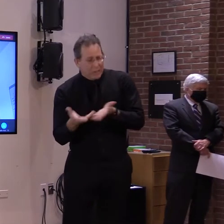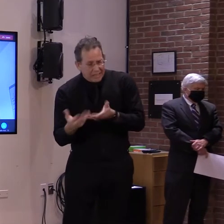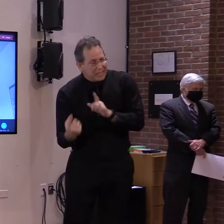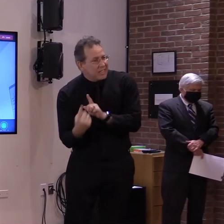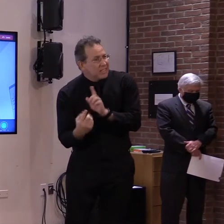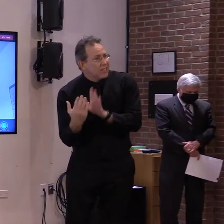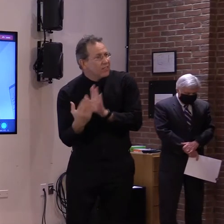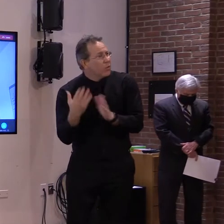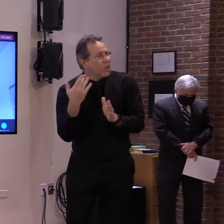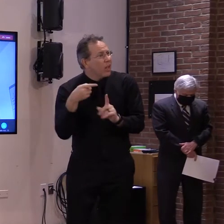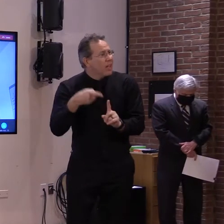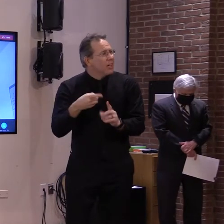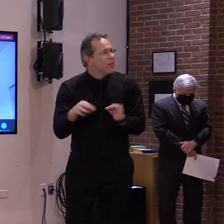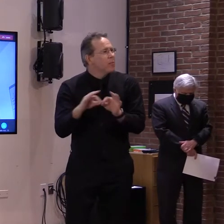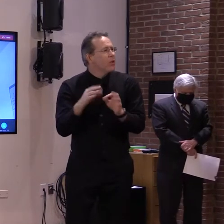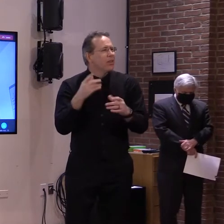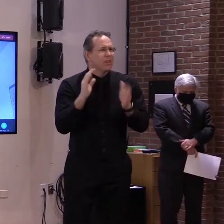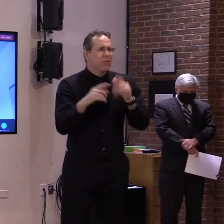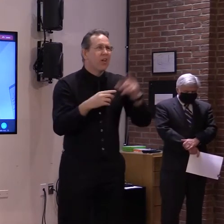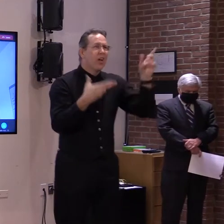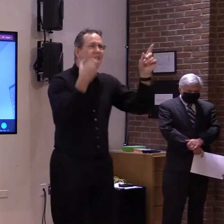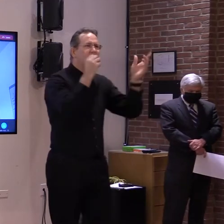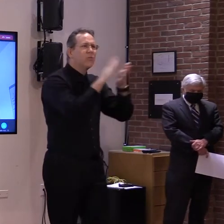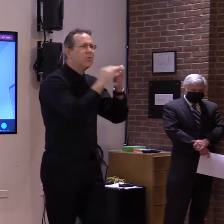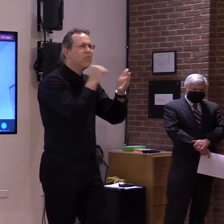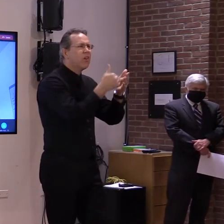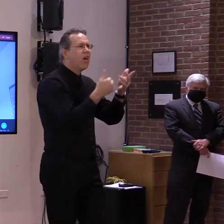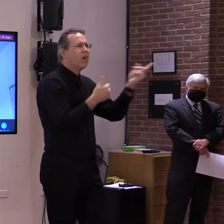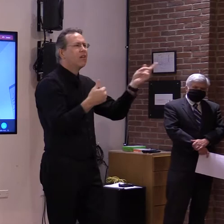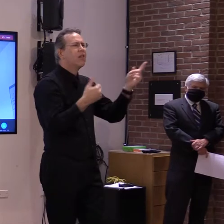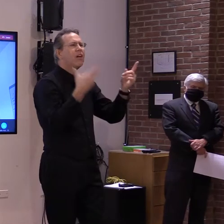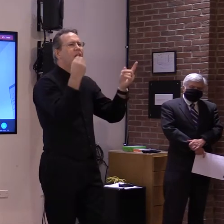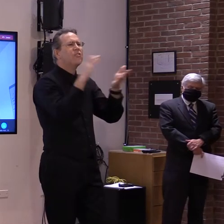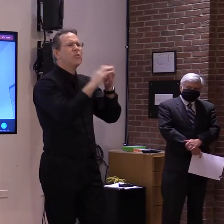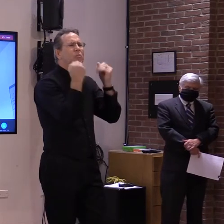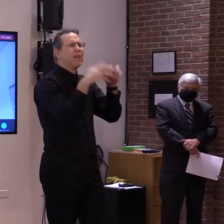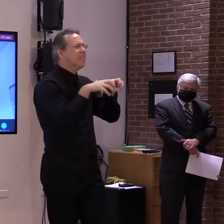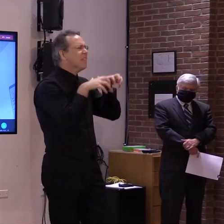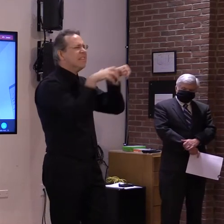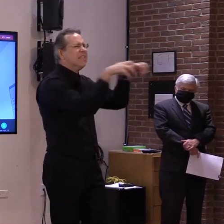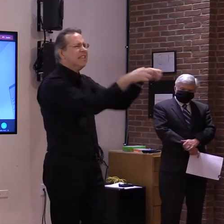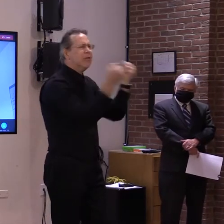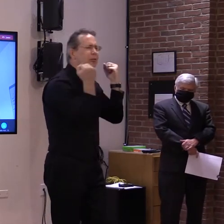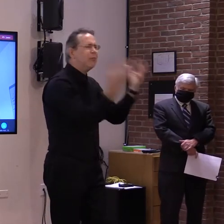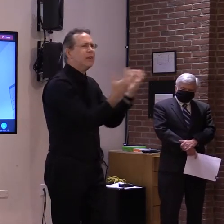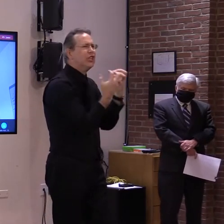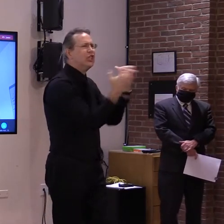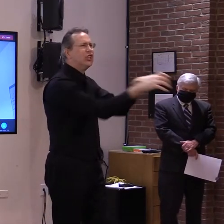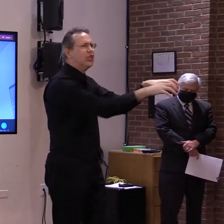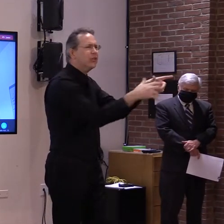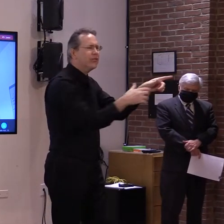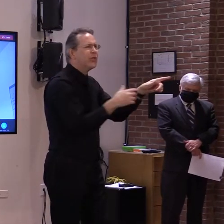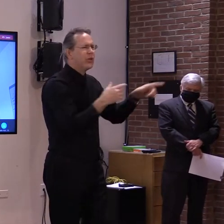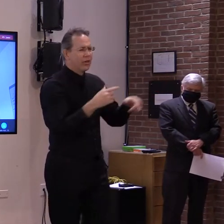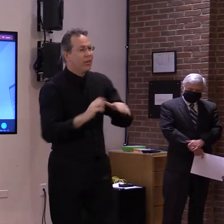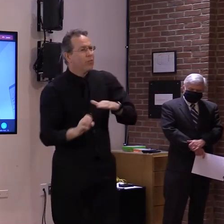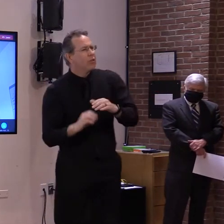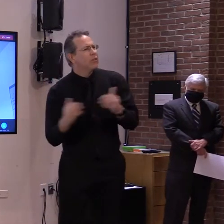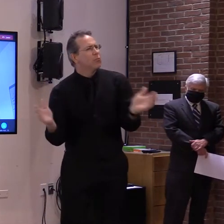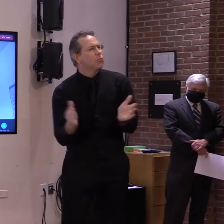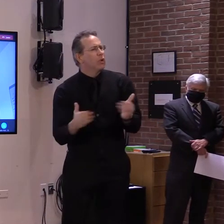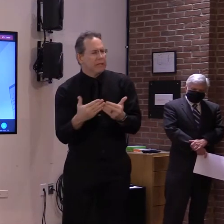our elementary schools, but the distancing requirement for high schools is six feet as opposed to three feet for elementary schools.